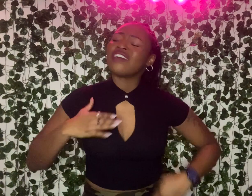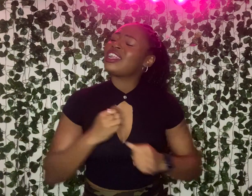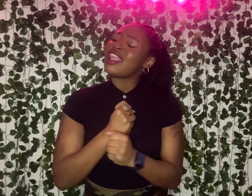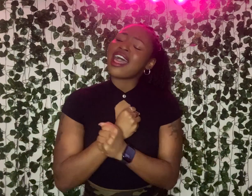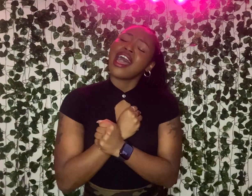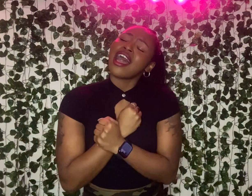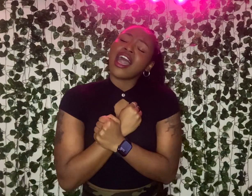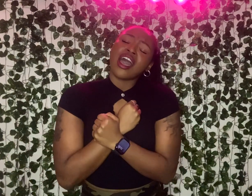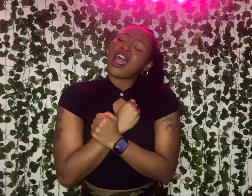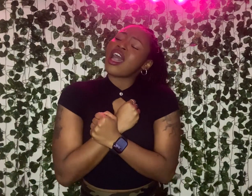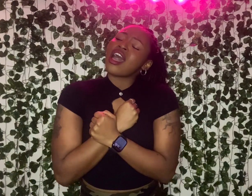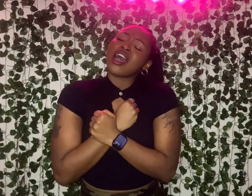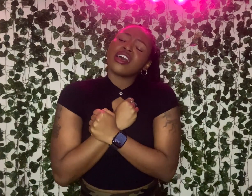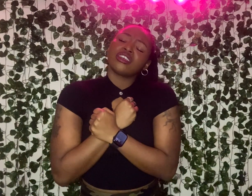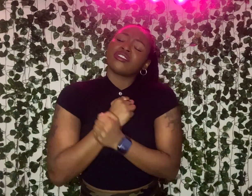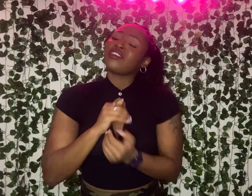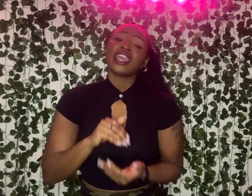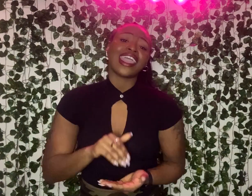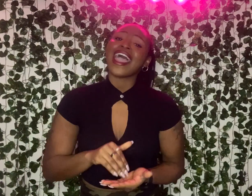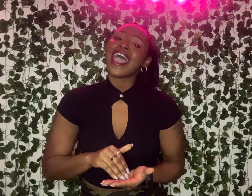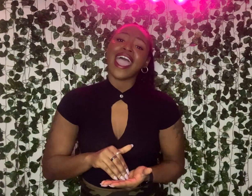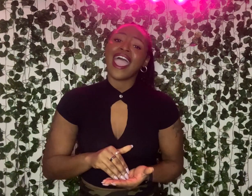never love again?